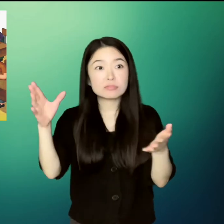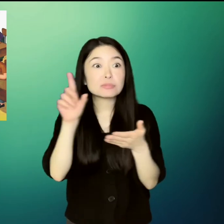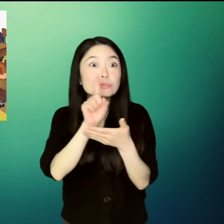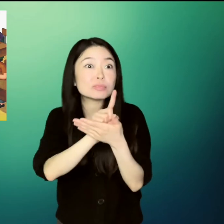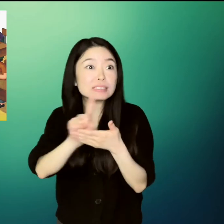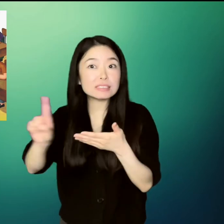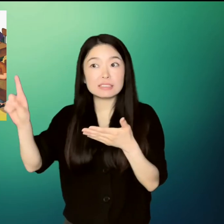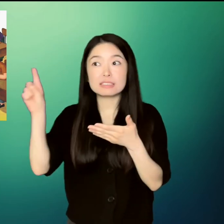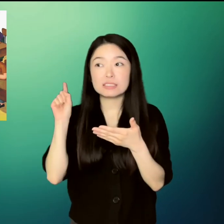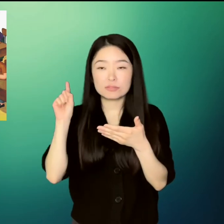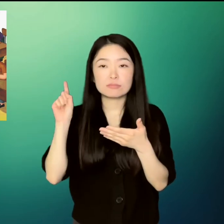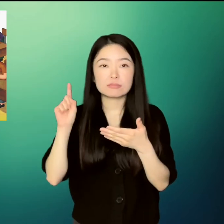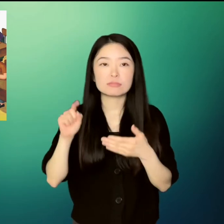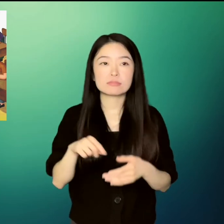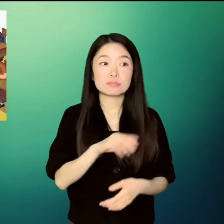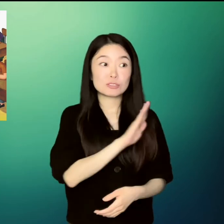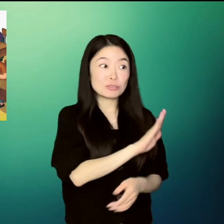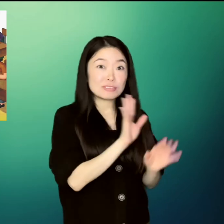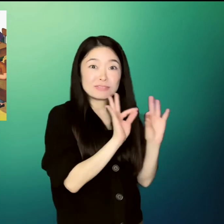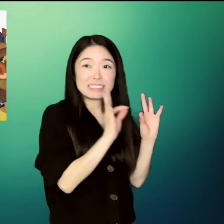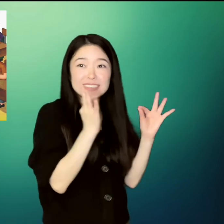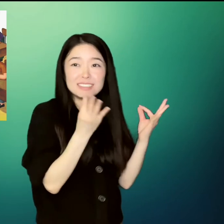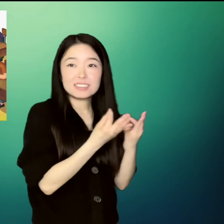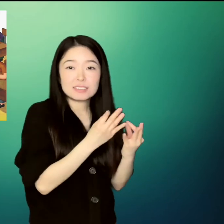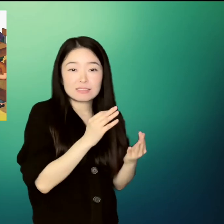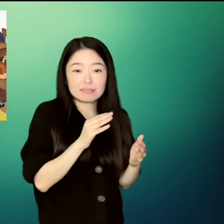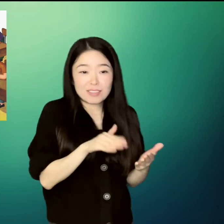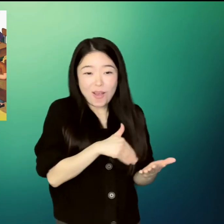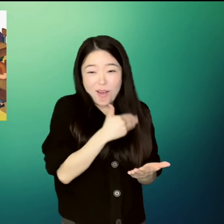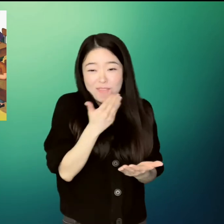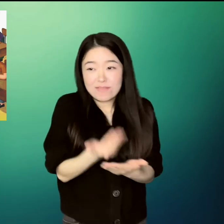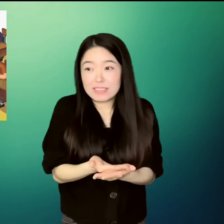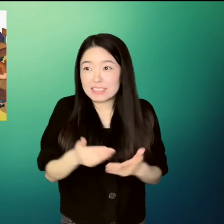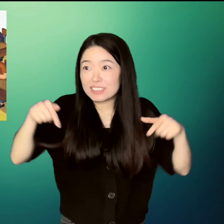She and her family just arrived from Korea last week.